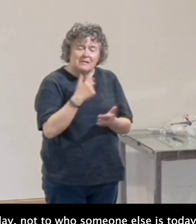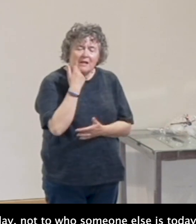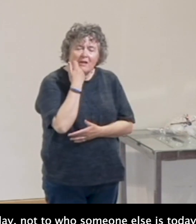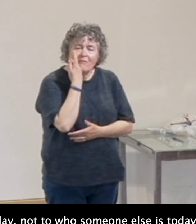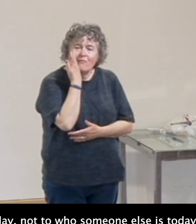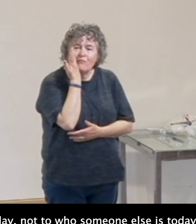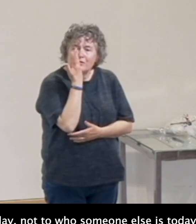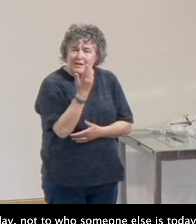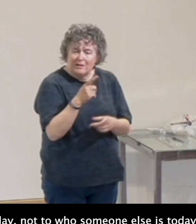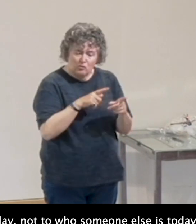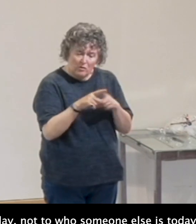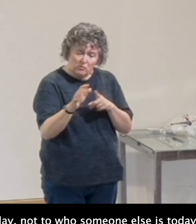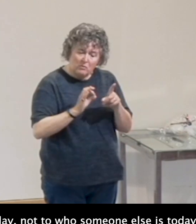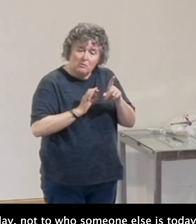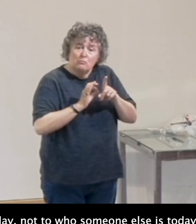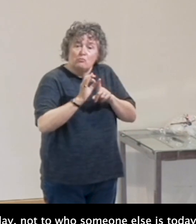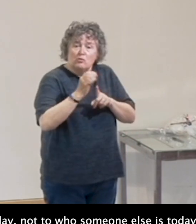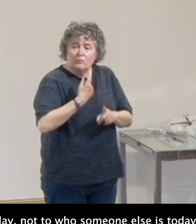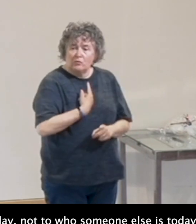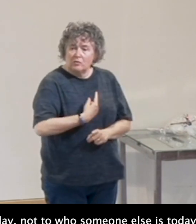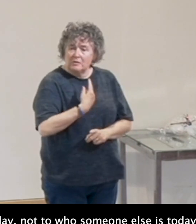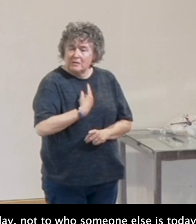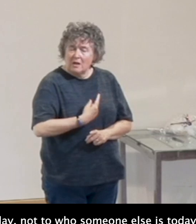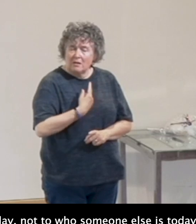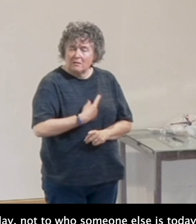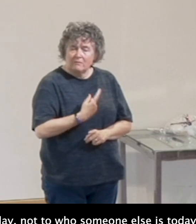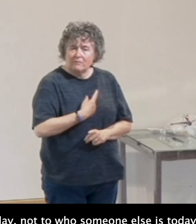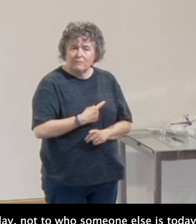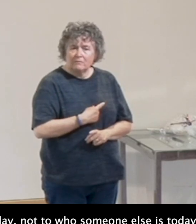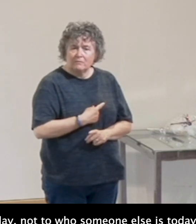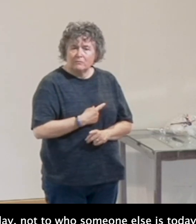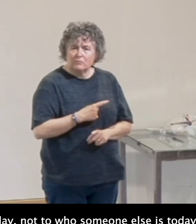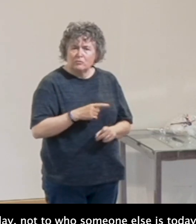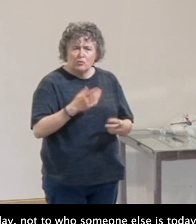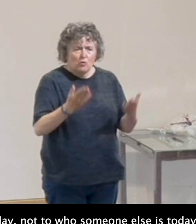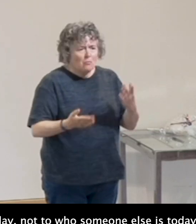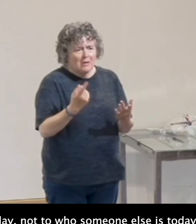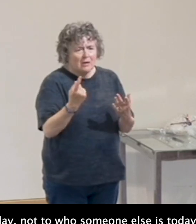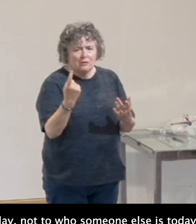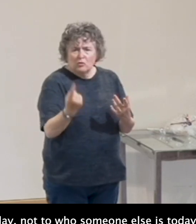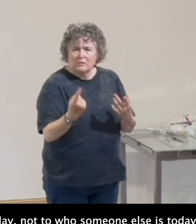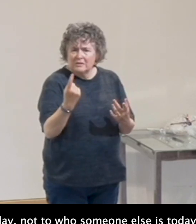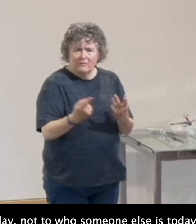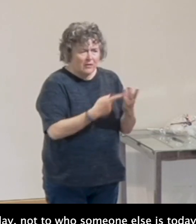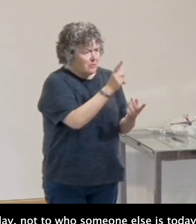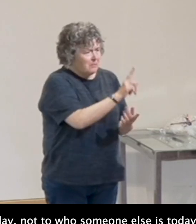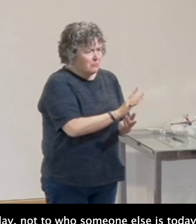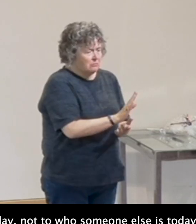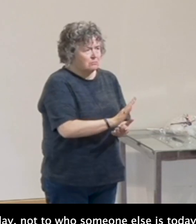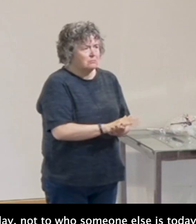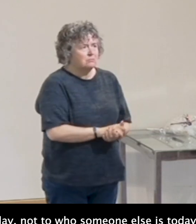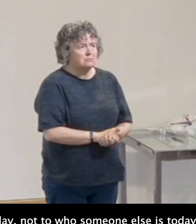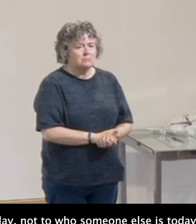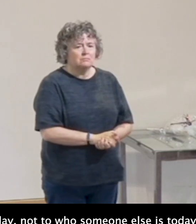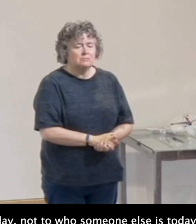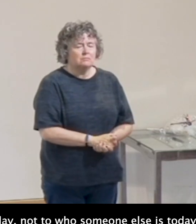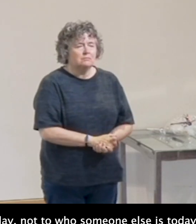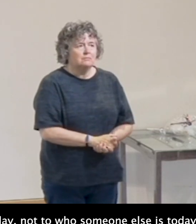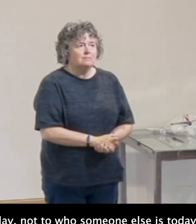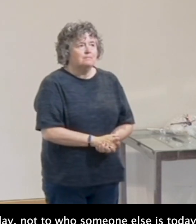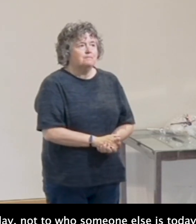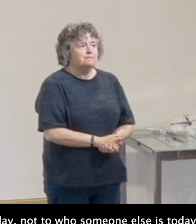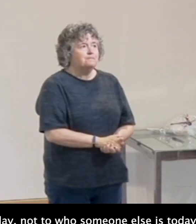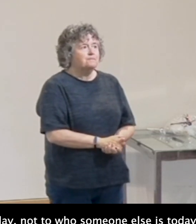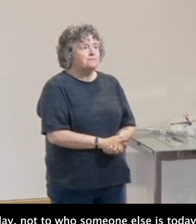advice, isn't it? It's be who God has made you to be. That's okay. I'll be quite happy with that. And don't compare yourself with